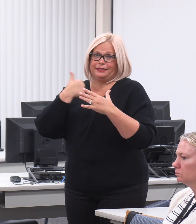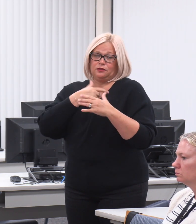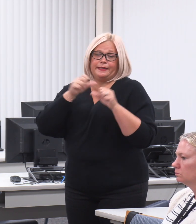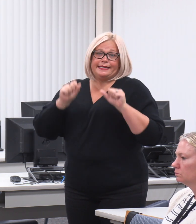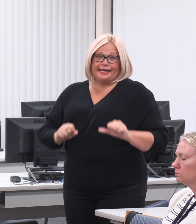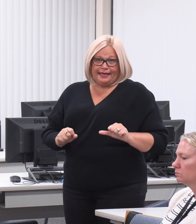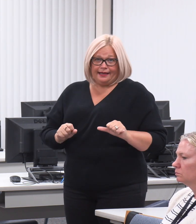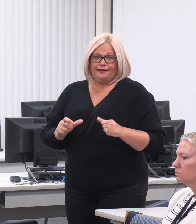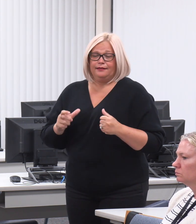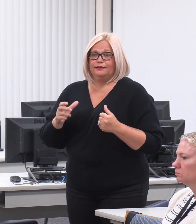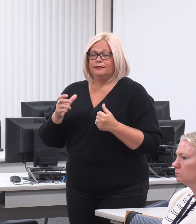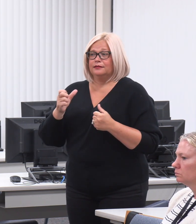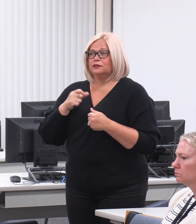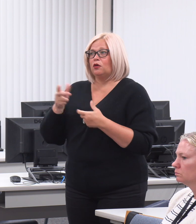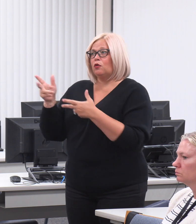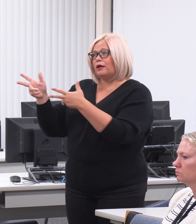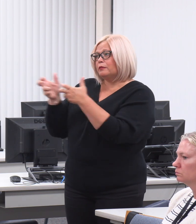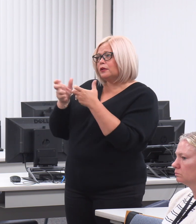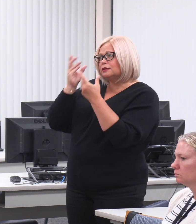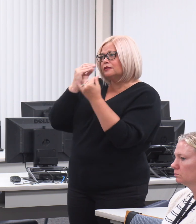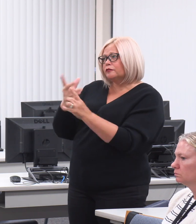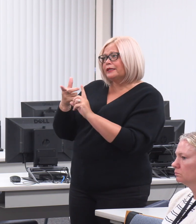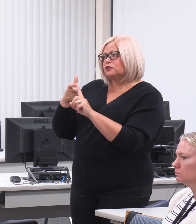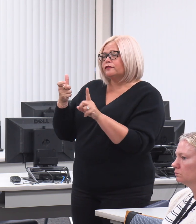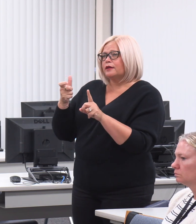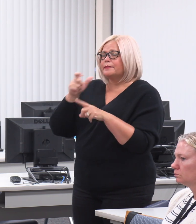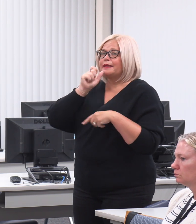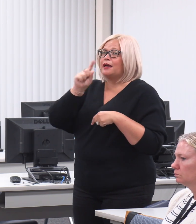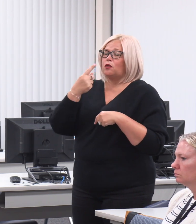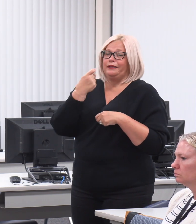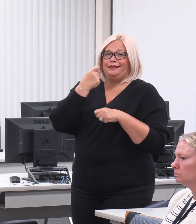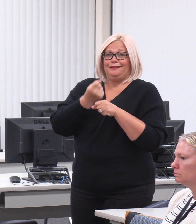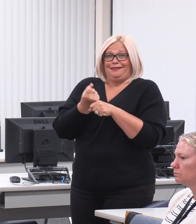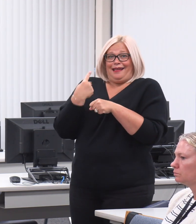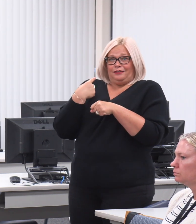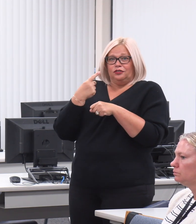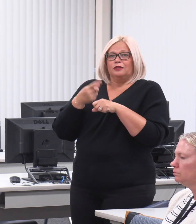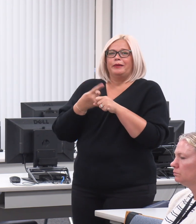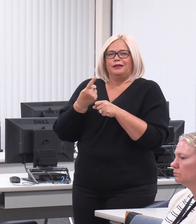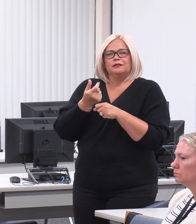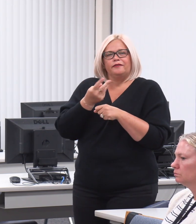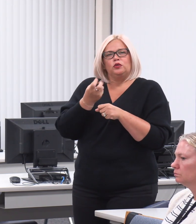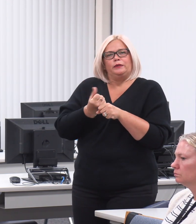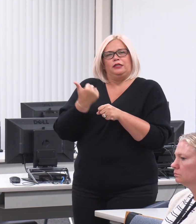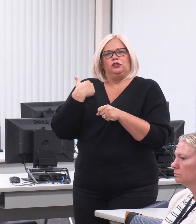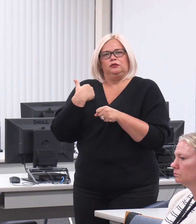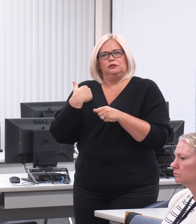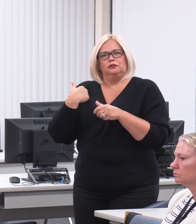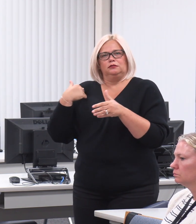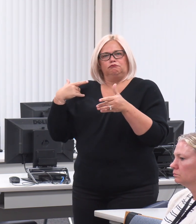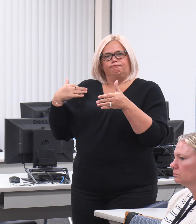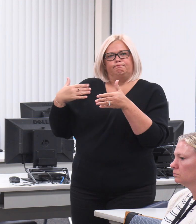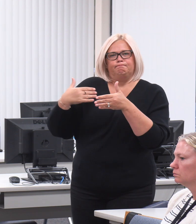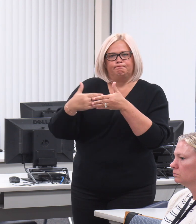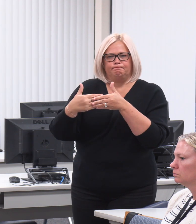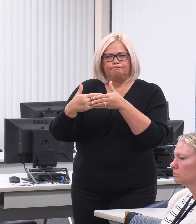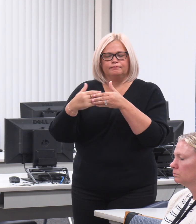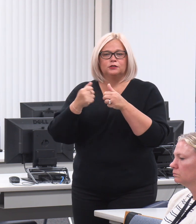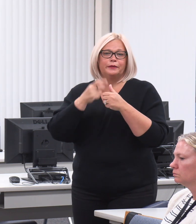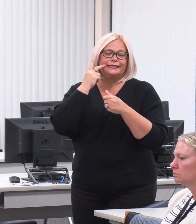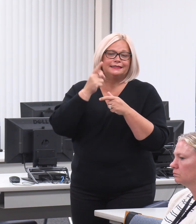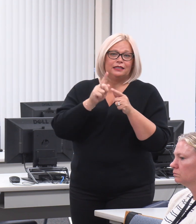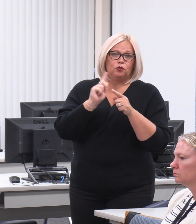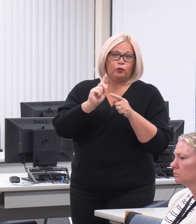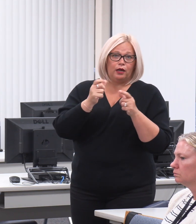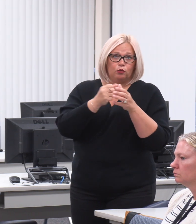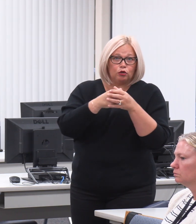it's going to pull information from not only this past year, but it'll go back a little bit. So that way we can see where we're growing